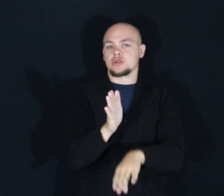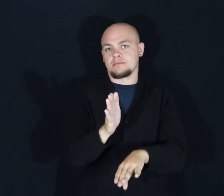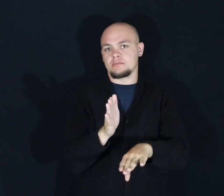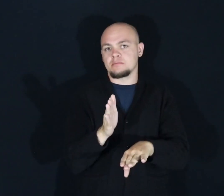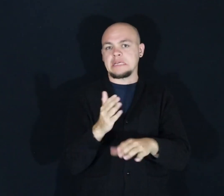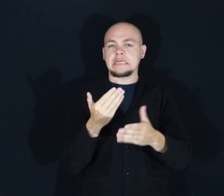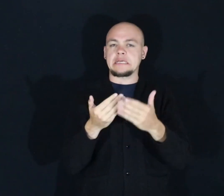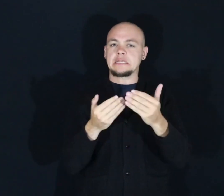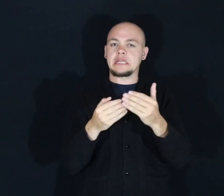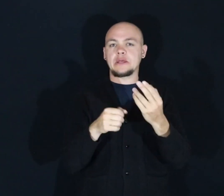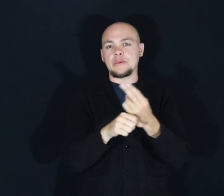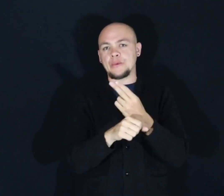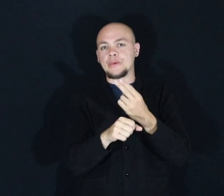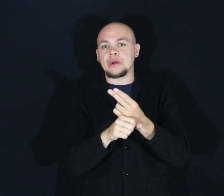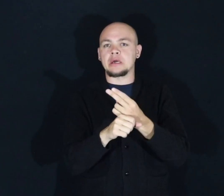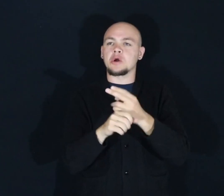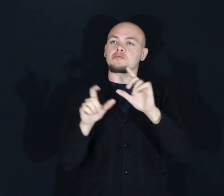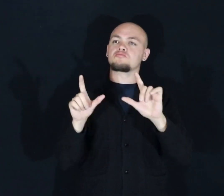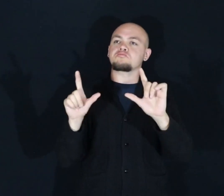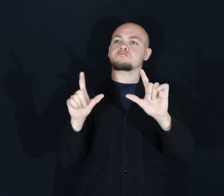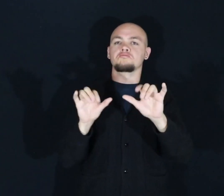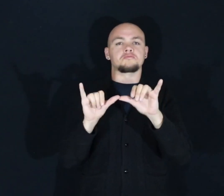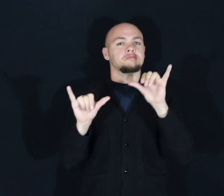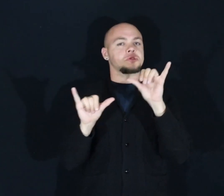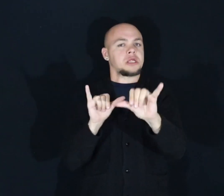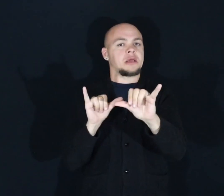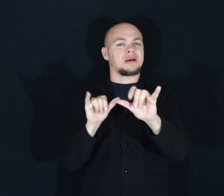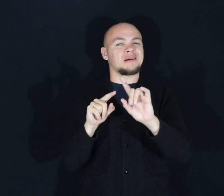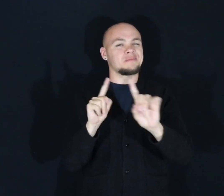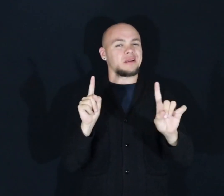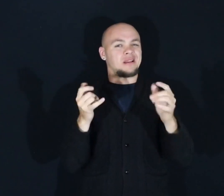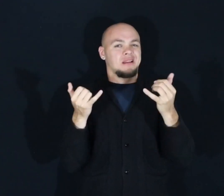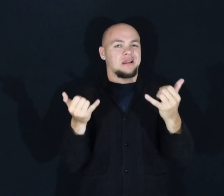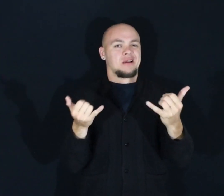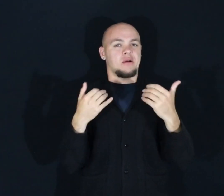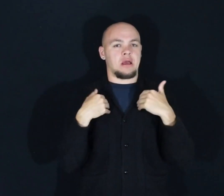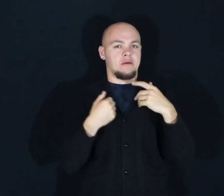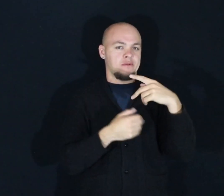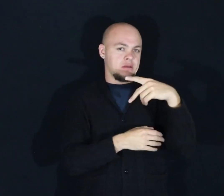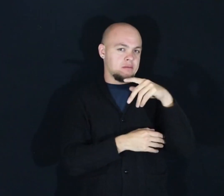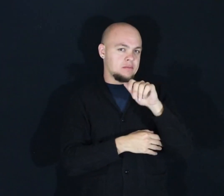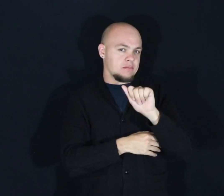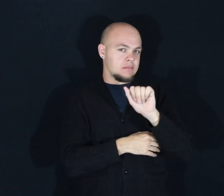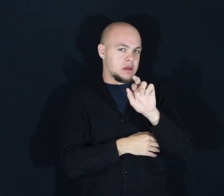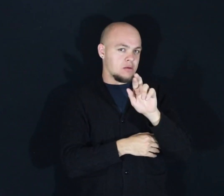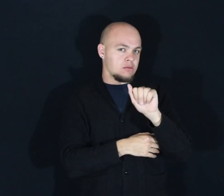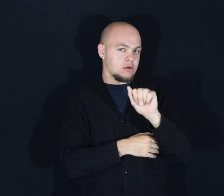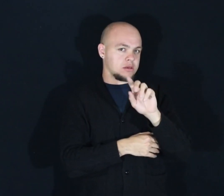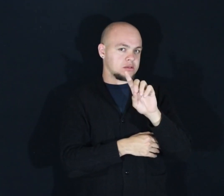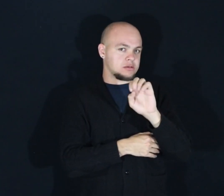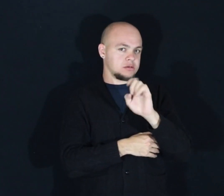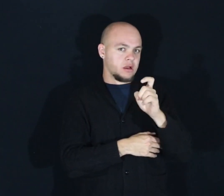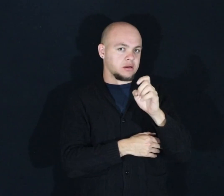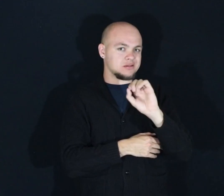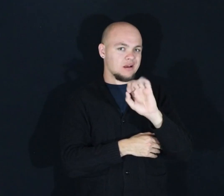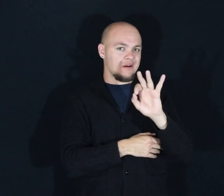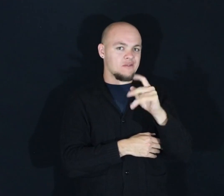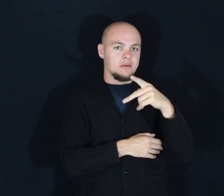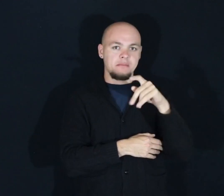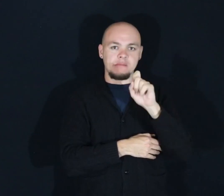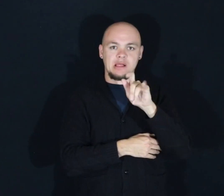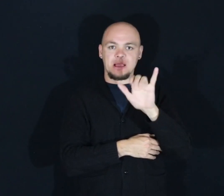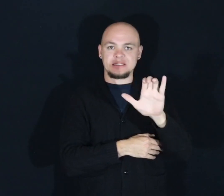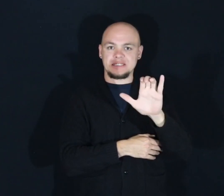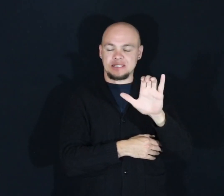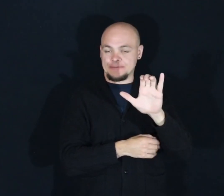look good on a shelf. But we've come up against what I call the paradox of plastic. We know that plastics are